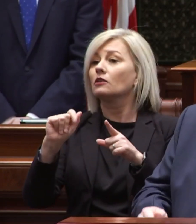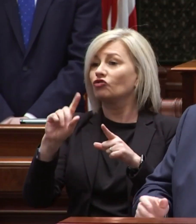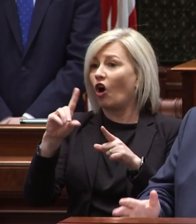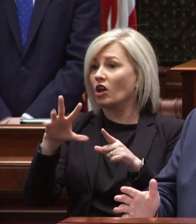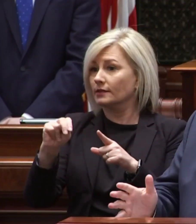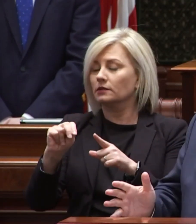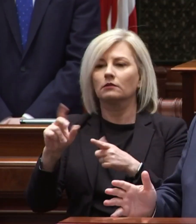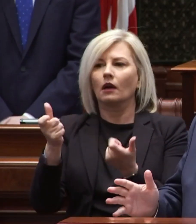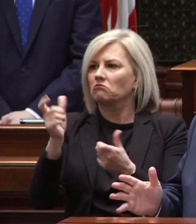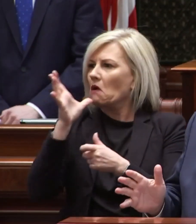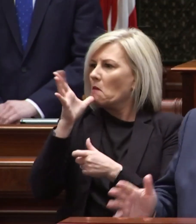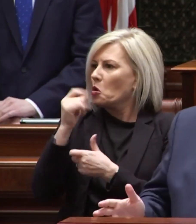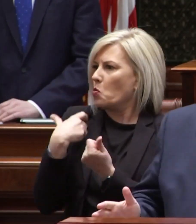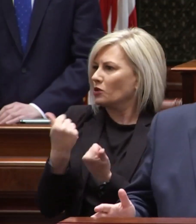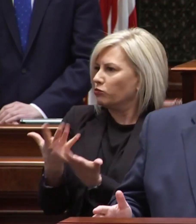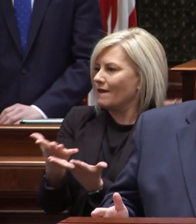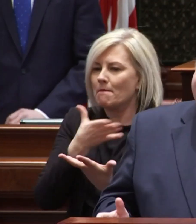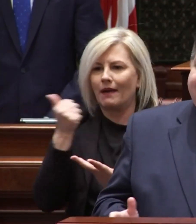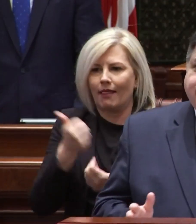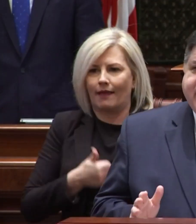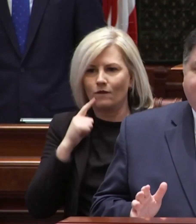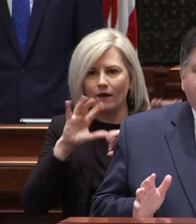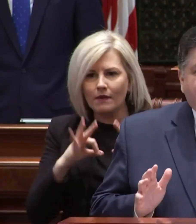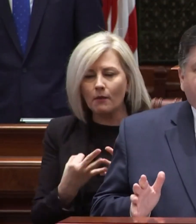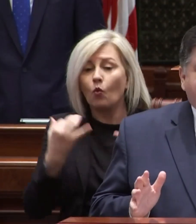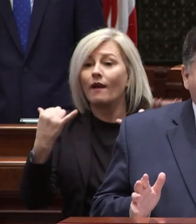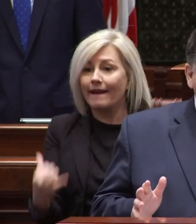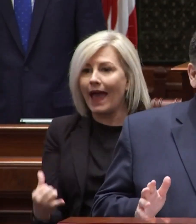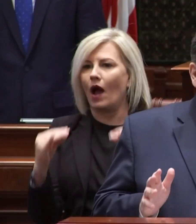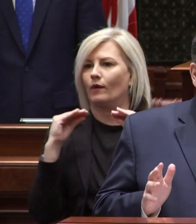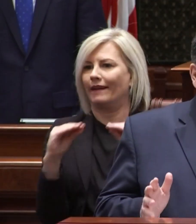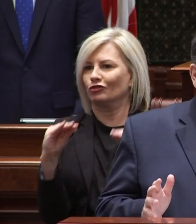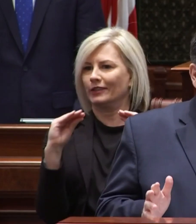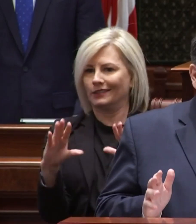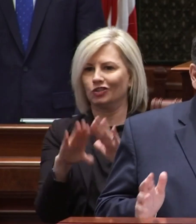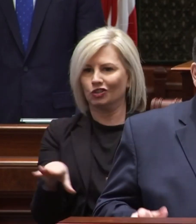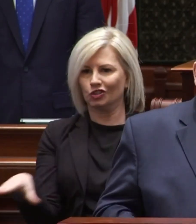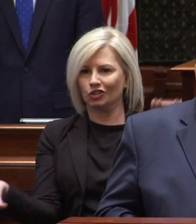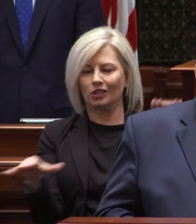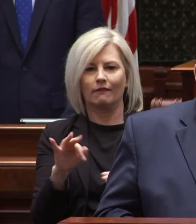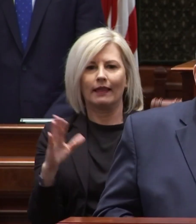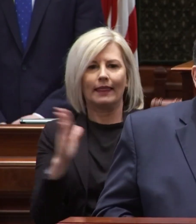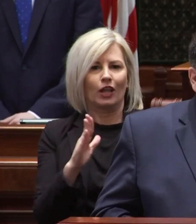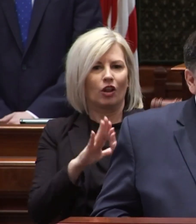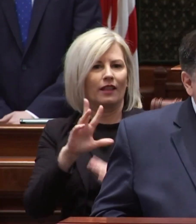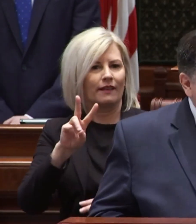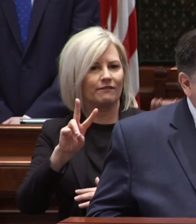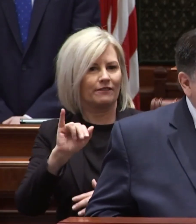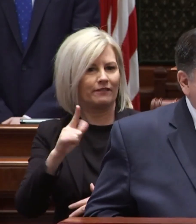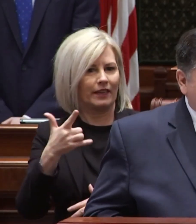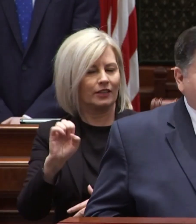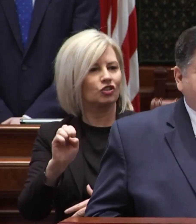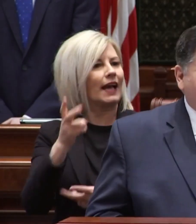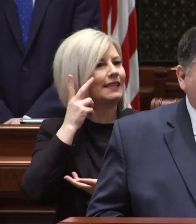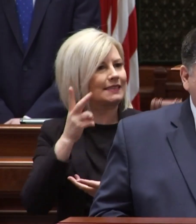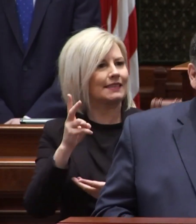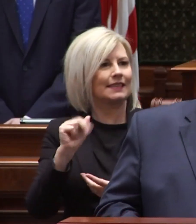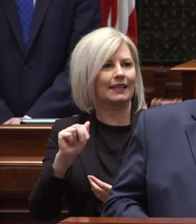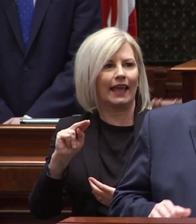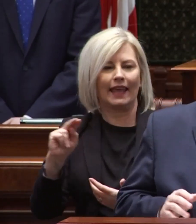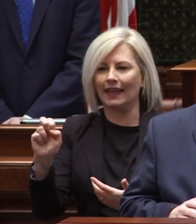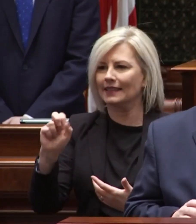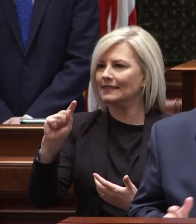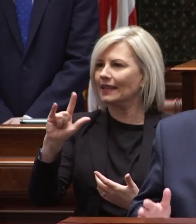determined to provide a better life for her family, and who now educates the children of Little Village. I see it in Anne